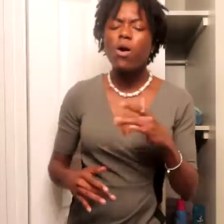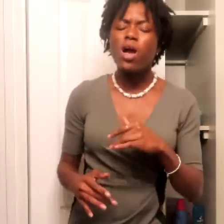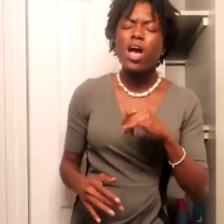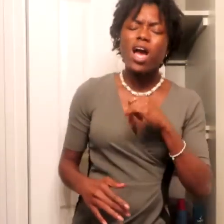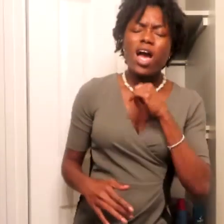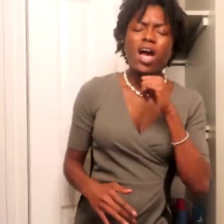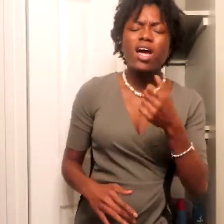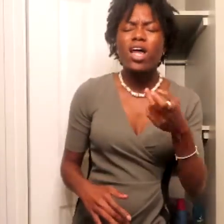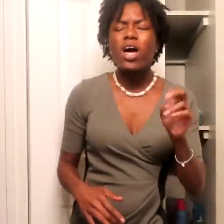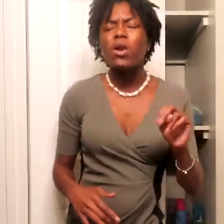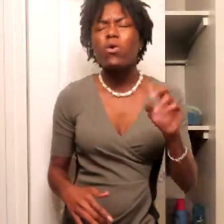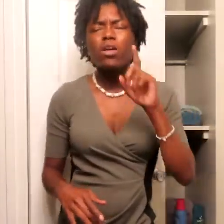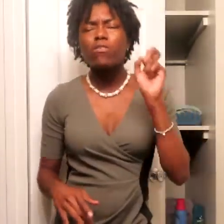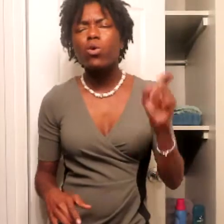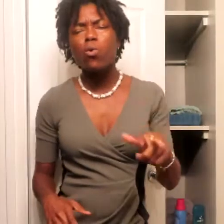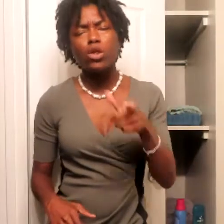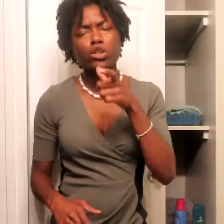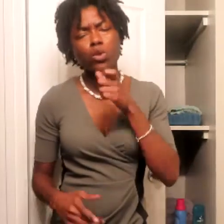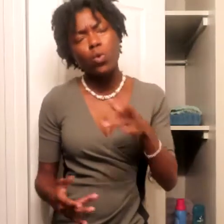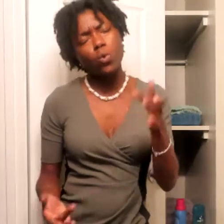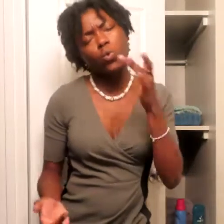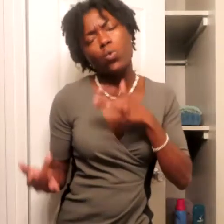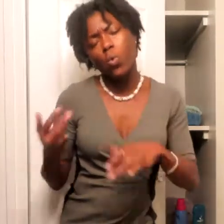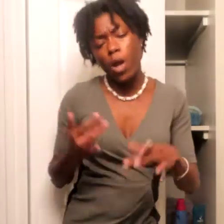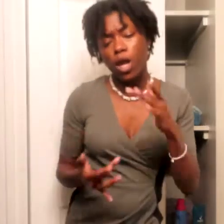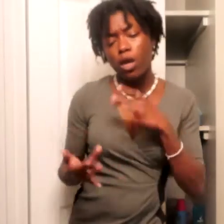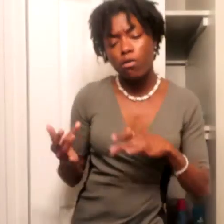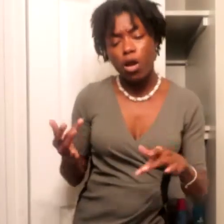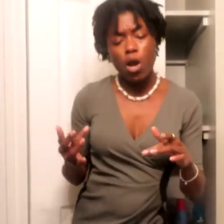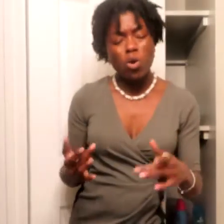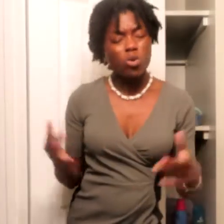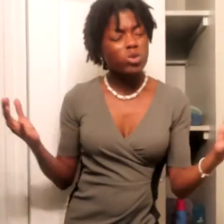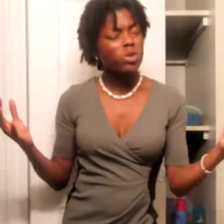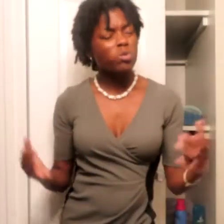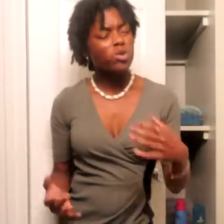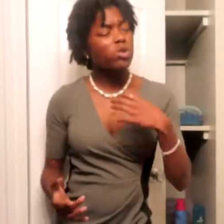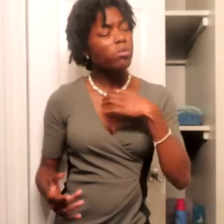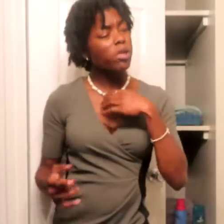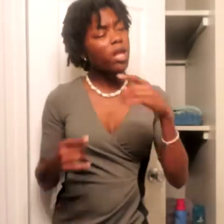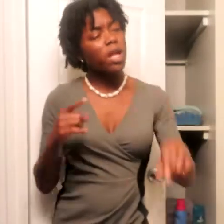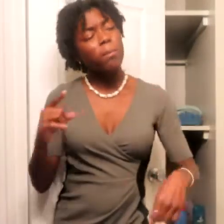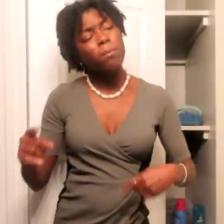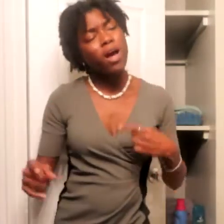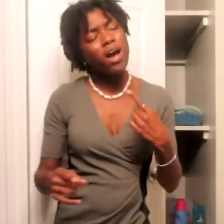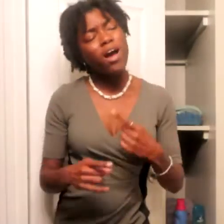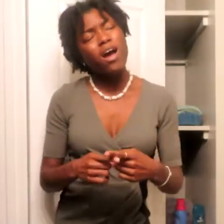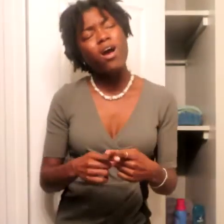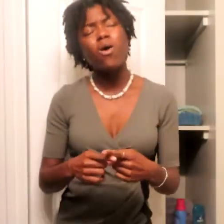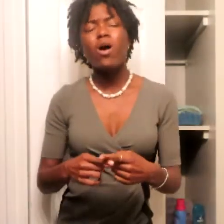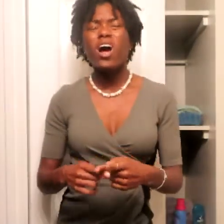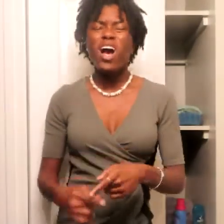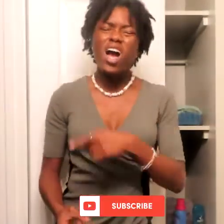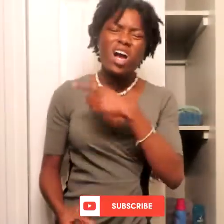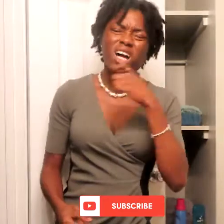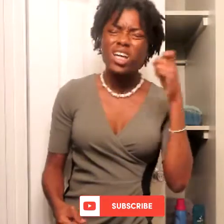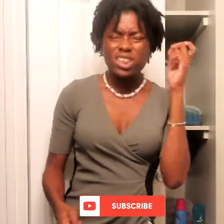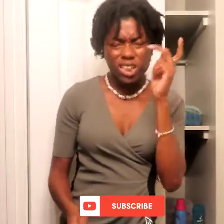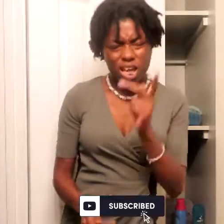And I don't even question who you hang around So what you complain about Cause I